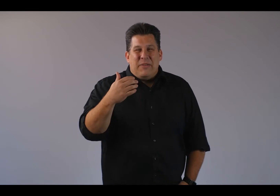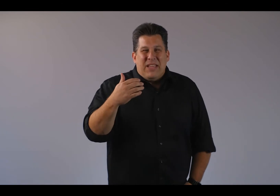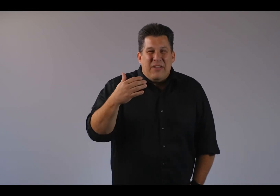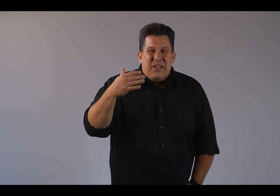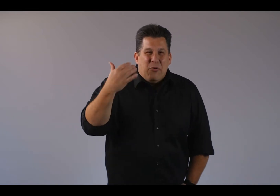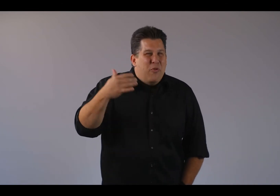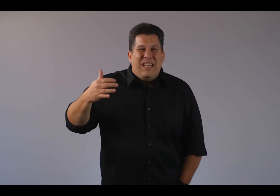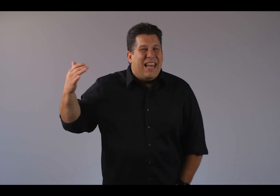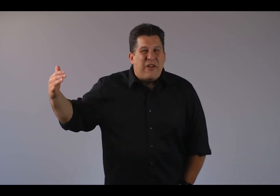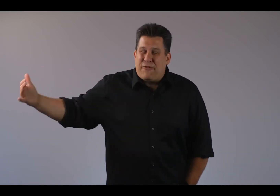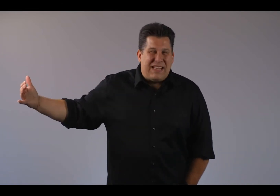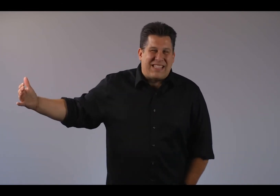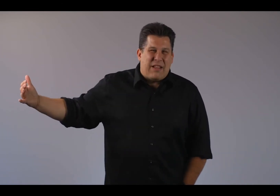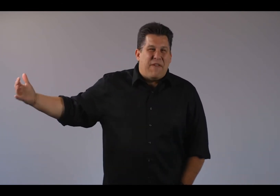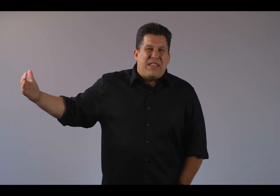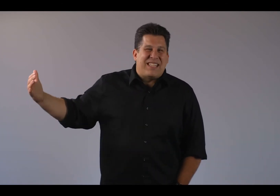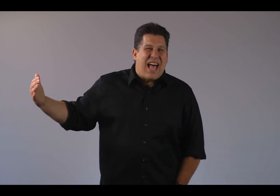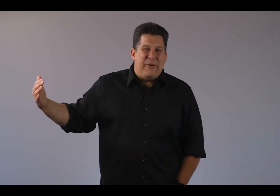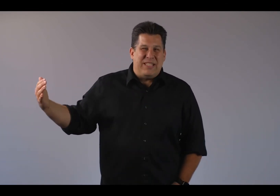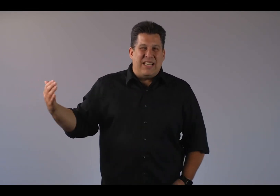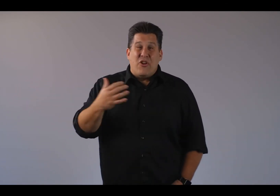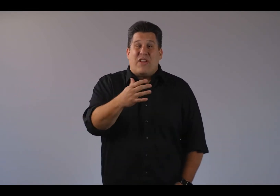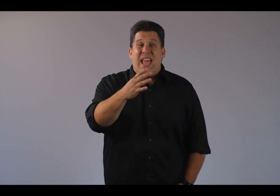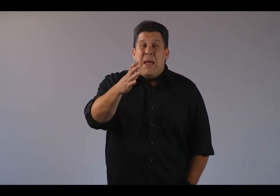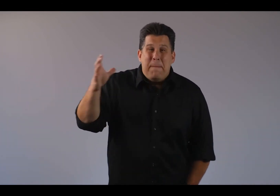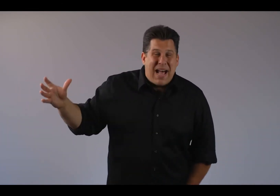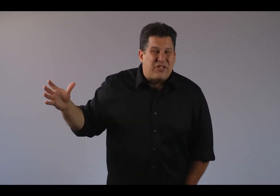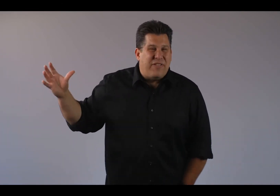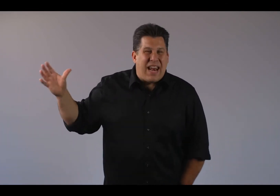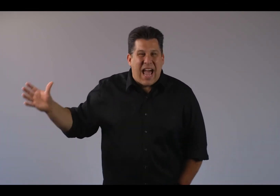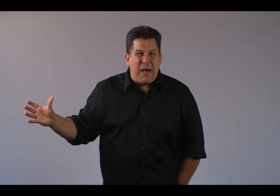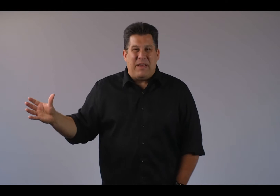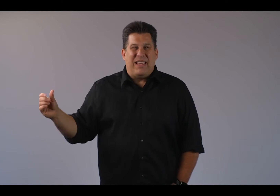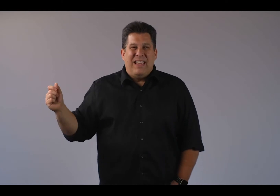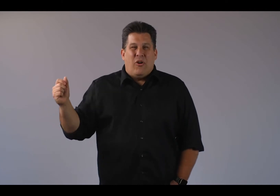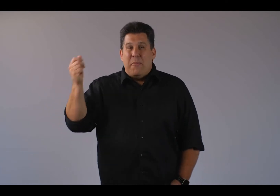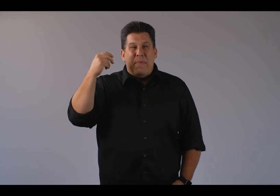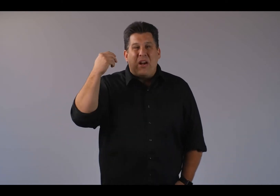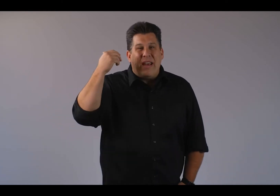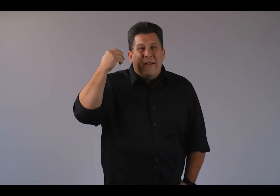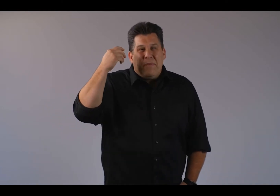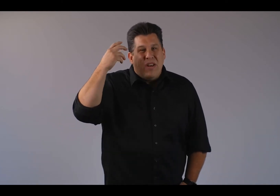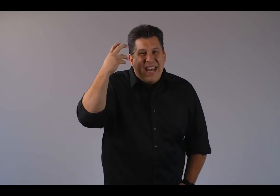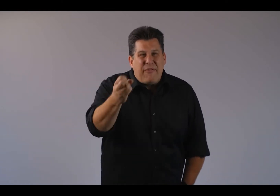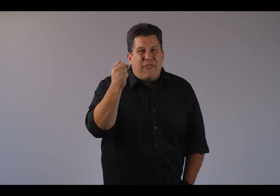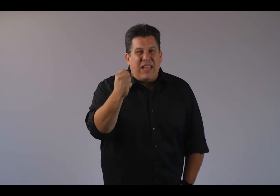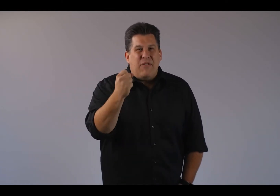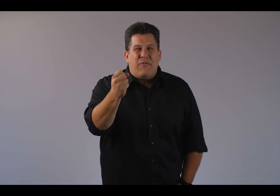really let your faith slide recently or you can't master that habit. Or maybe God could never forgive you for